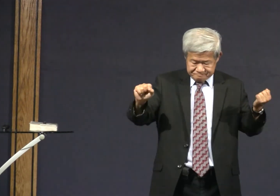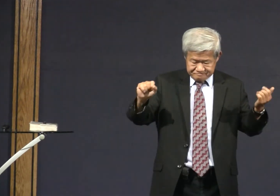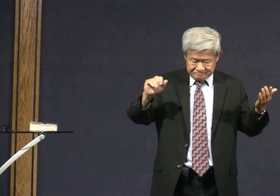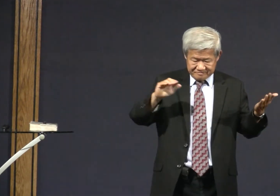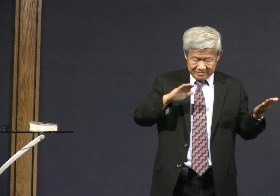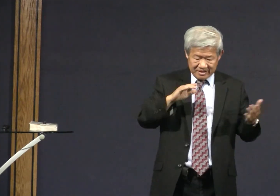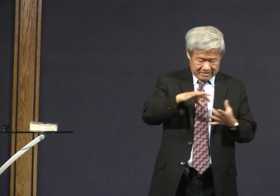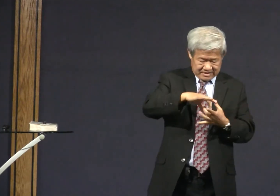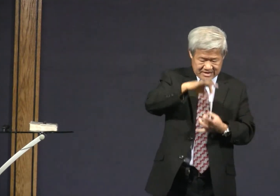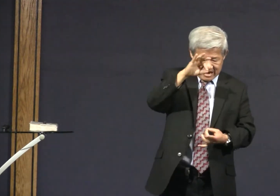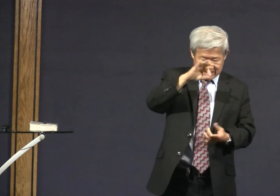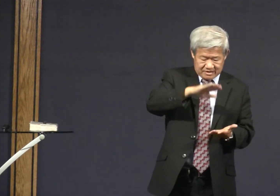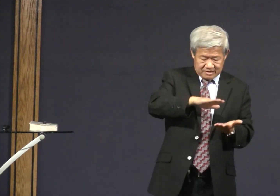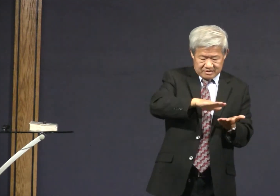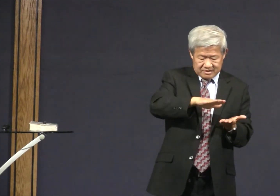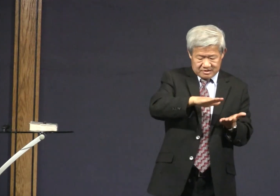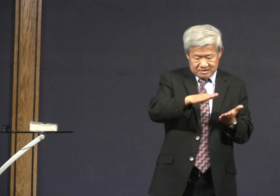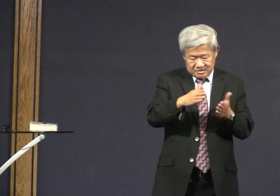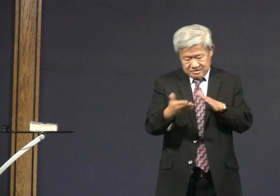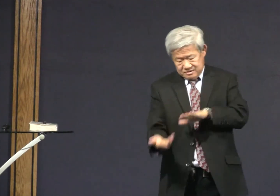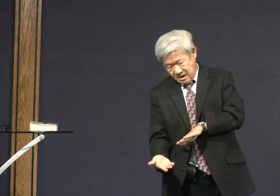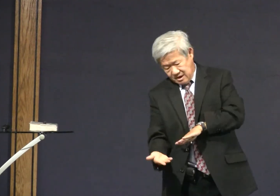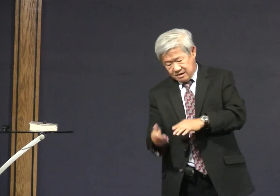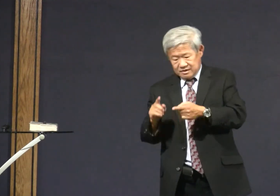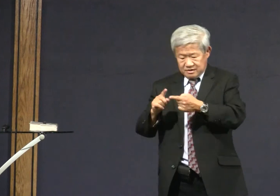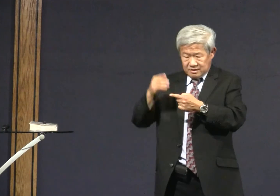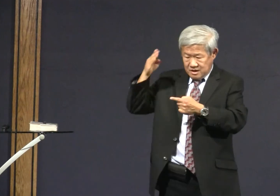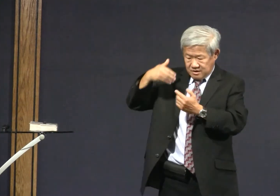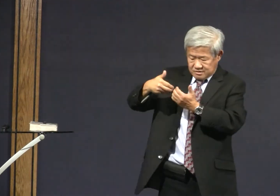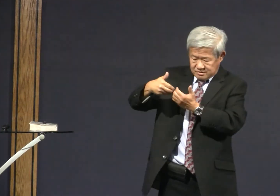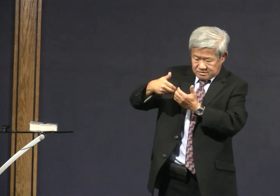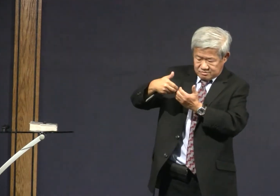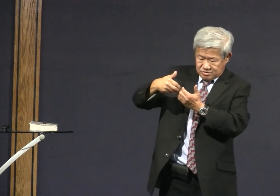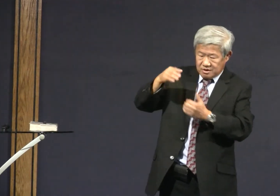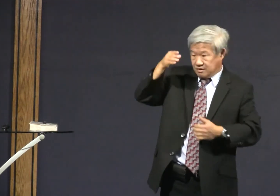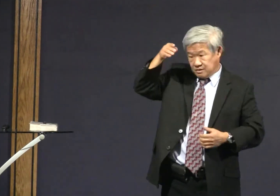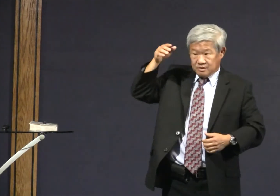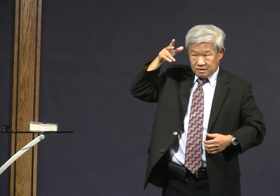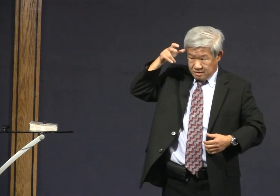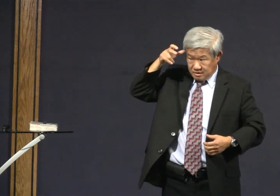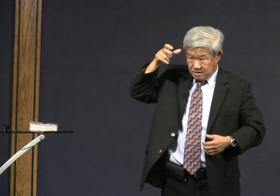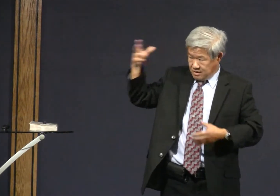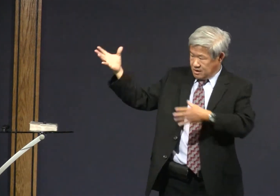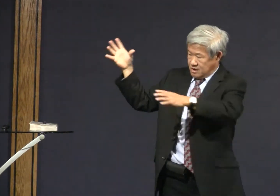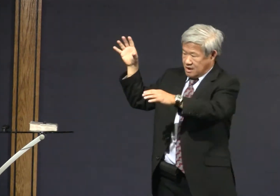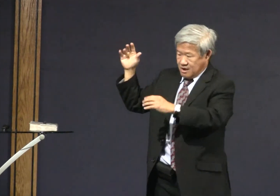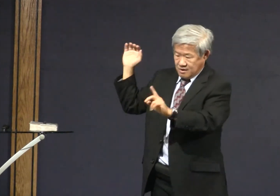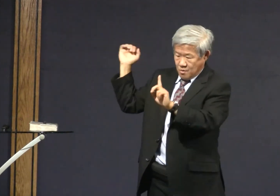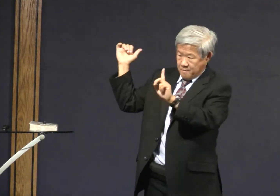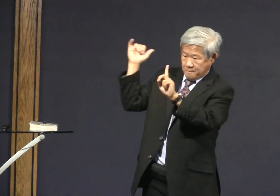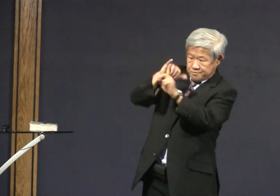But Eve ate of the fruit and she suffered spiritual death, separation from God.